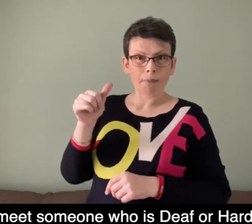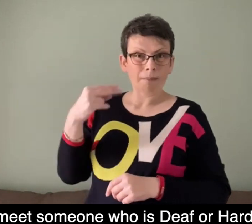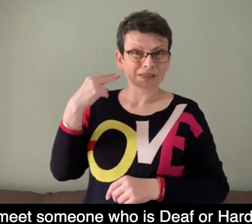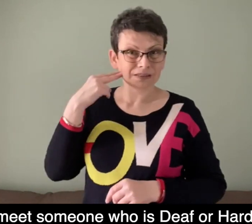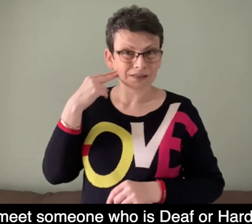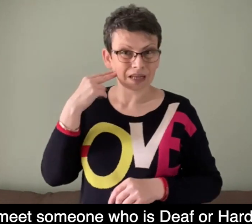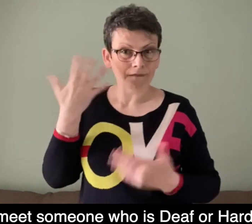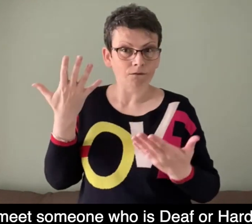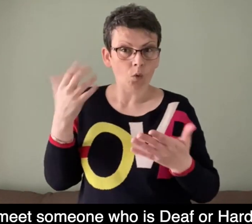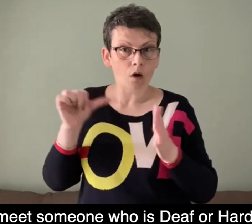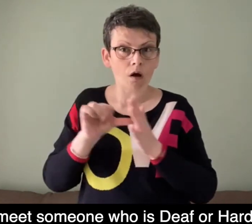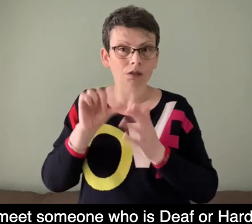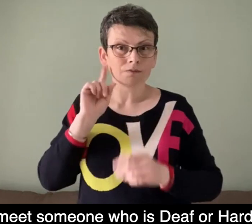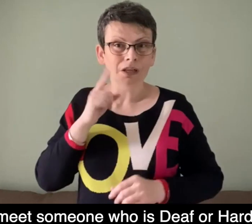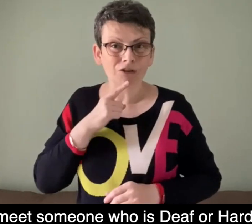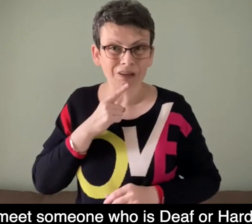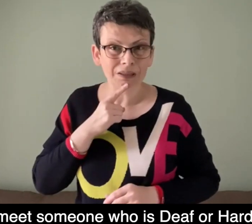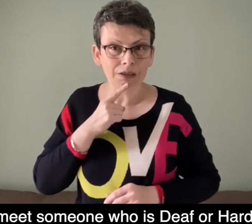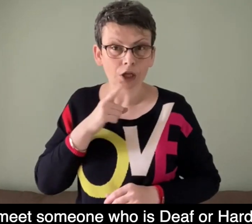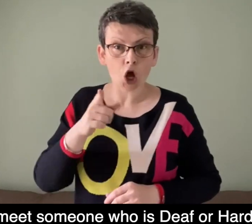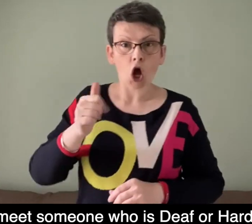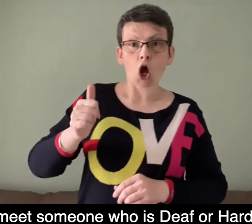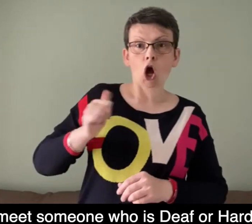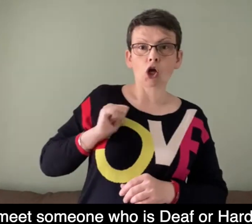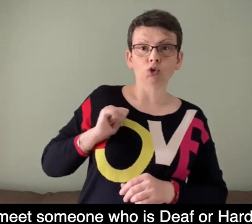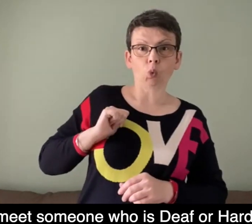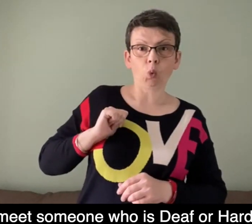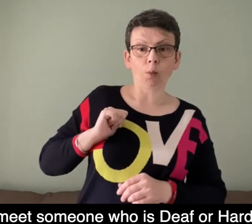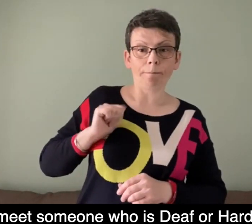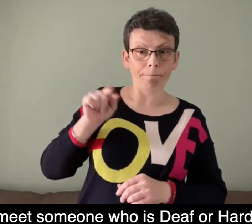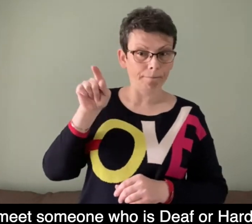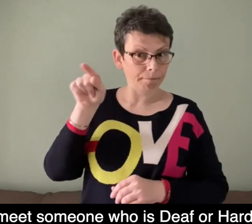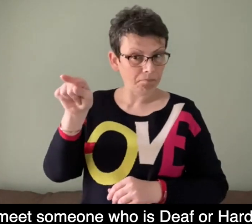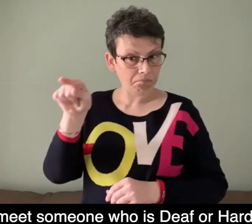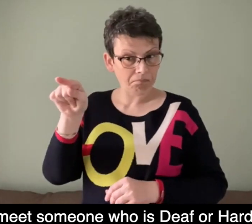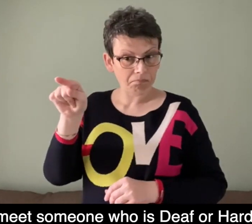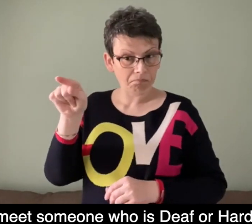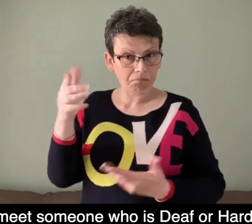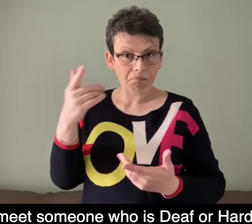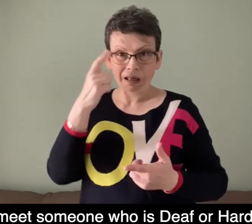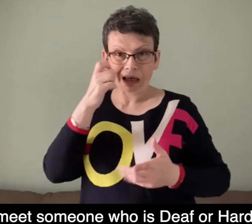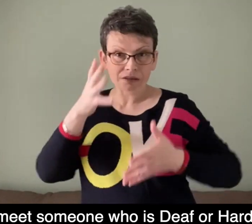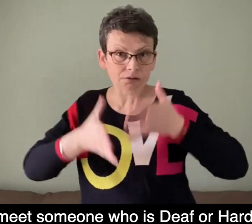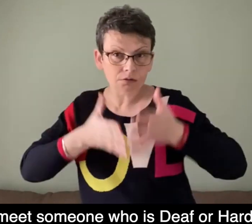someone who is Deaf or hard of hearing, don't assume they know sign language or can lip read.